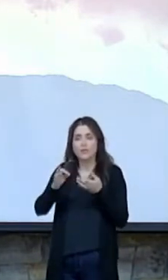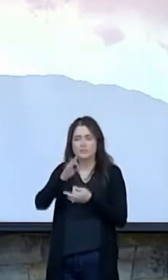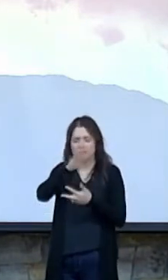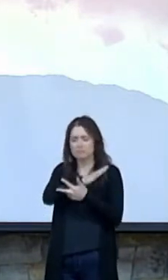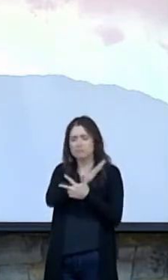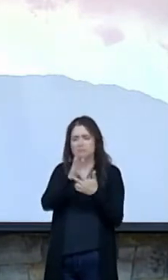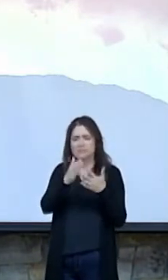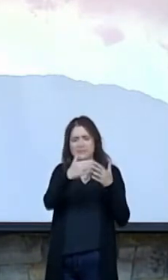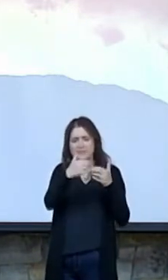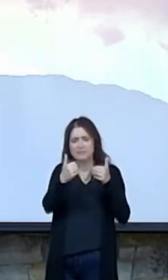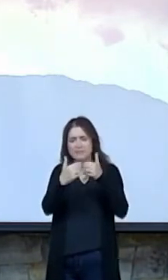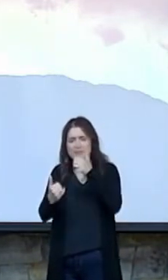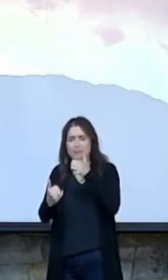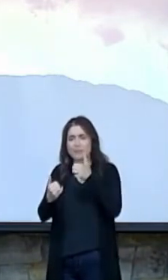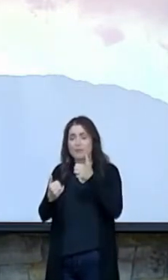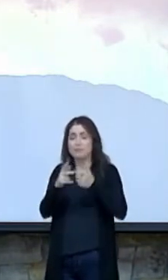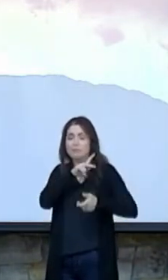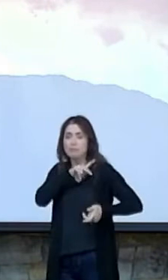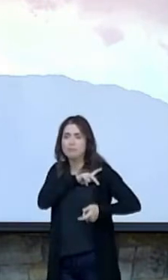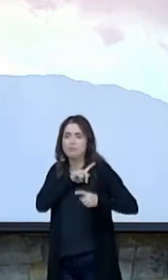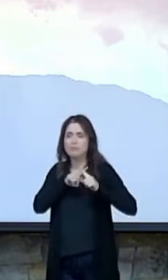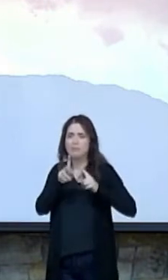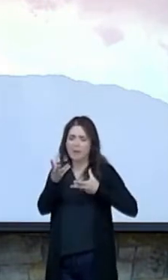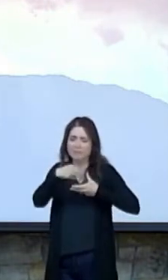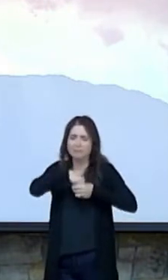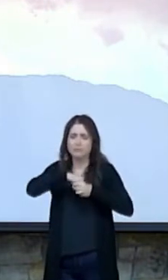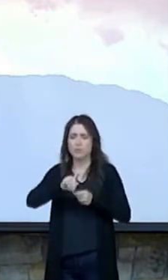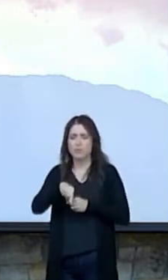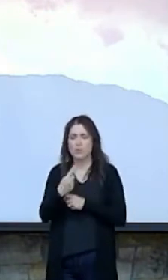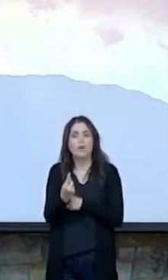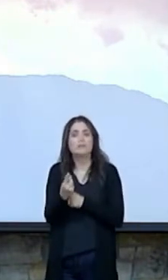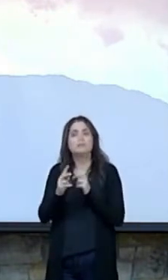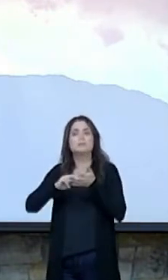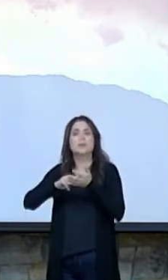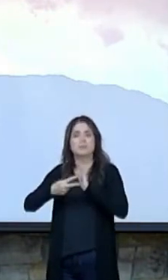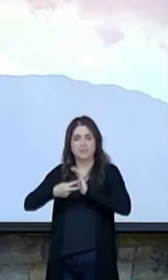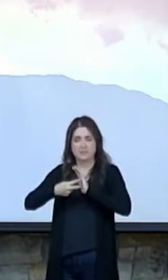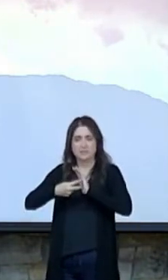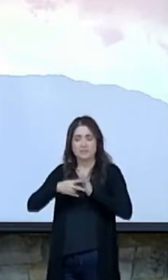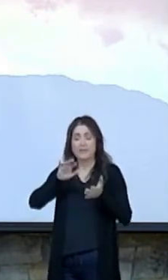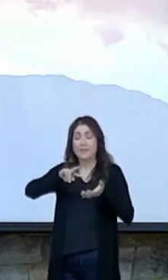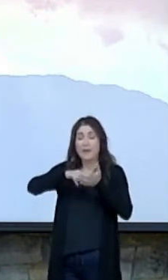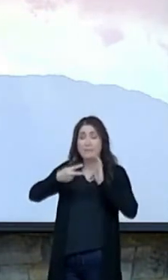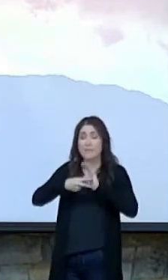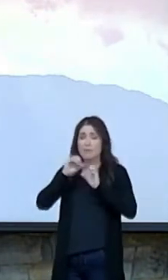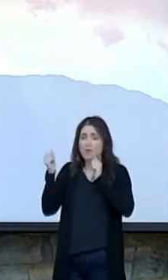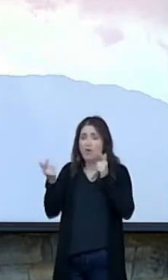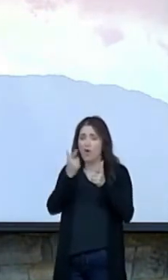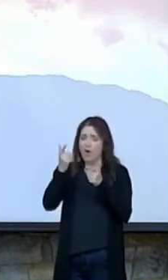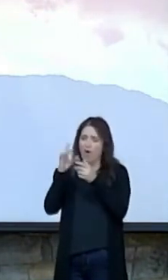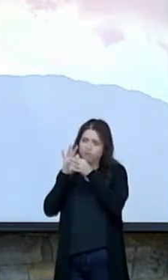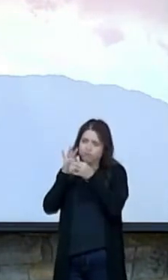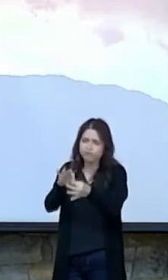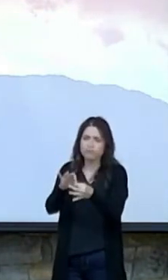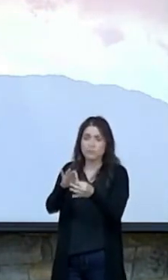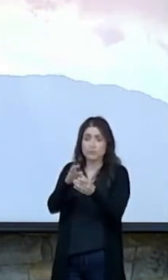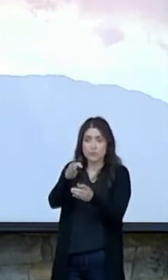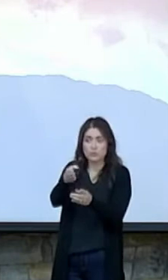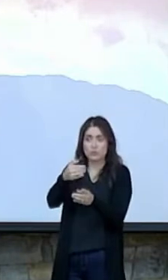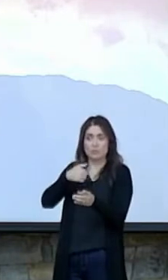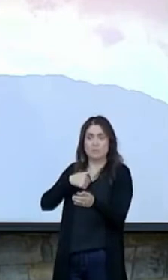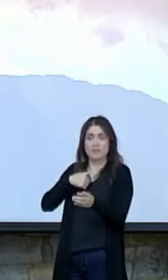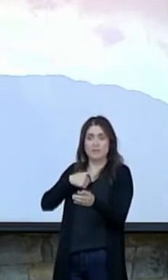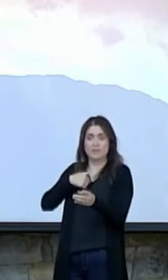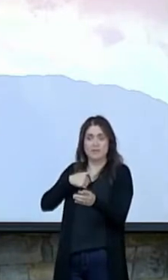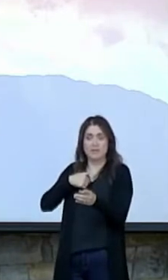yet they are one in purpose. And that purpose is all directed toward you and towards me and towards